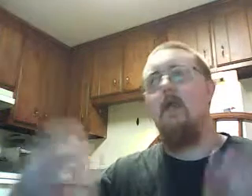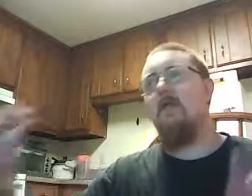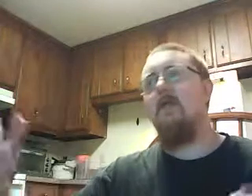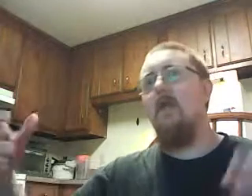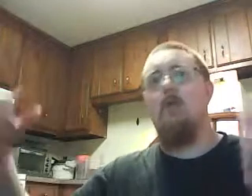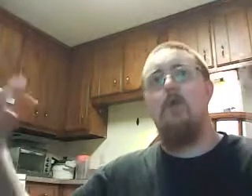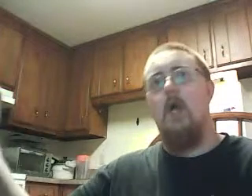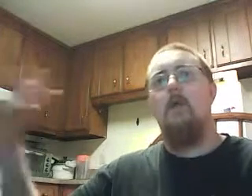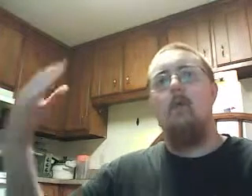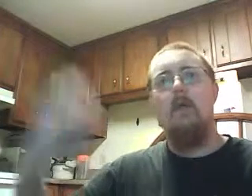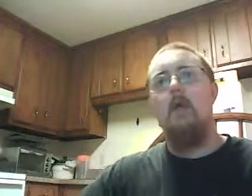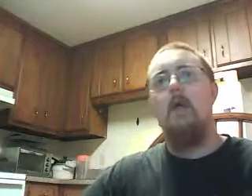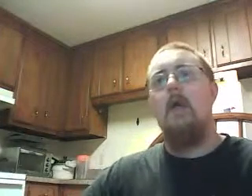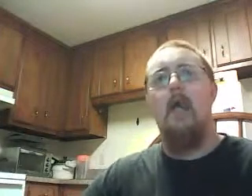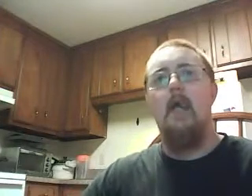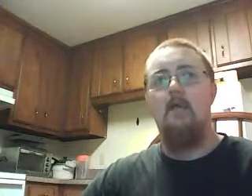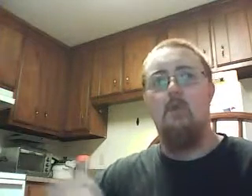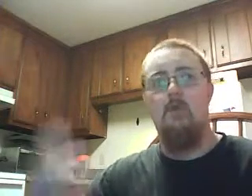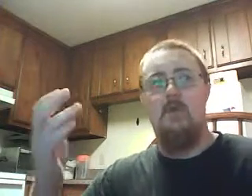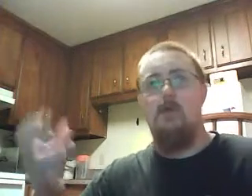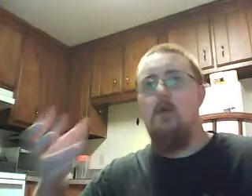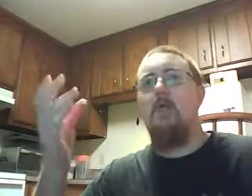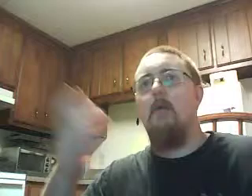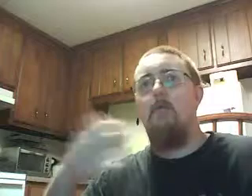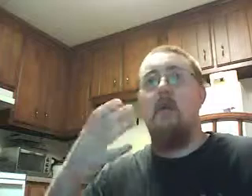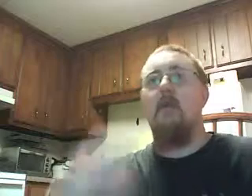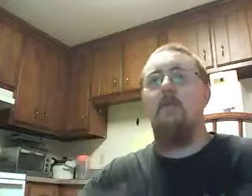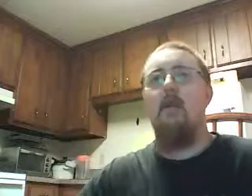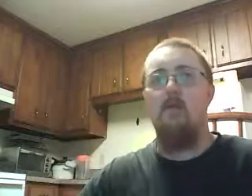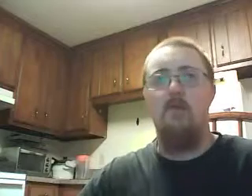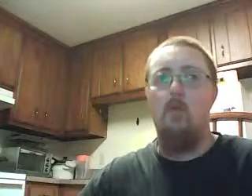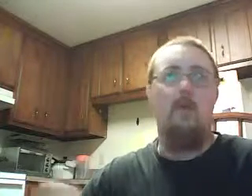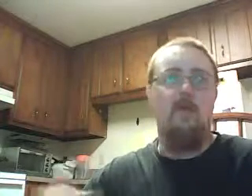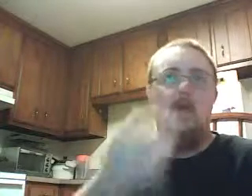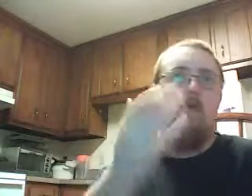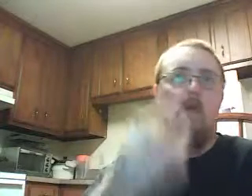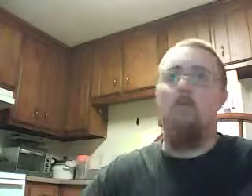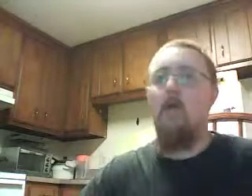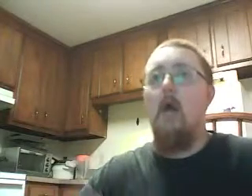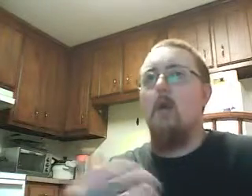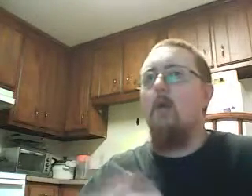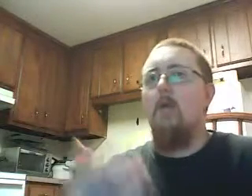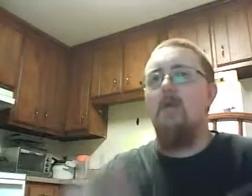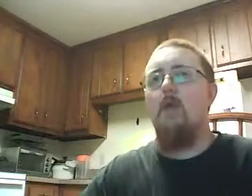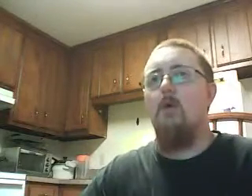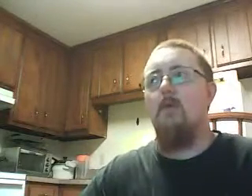the United States or in China or whatever. And, you we're just trashing a product that was worth, you know, a dollar piece, you know, or something.